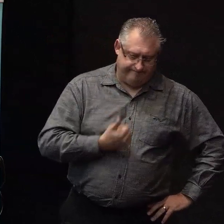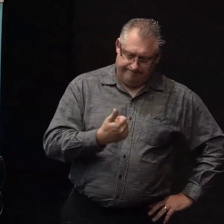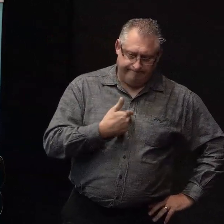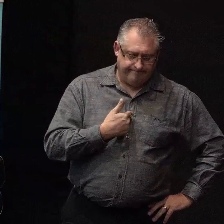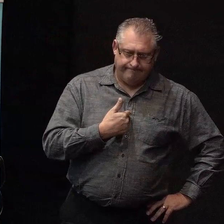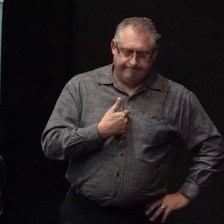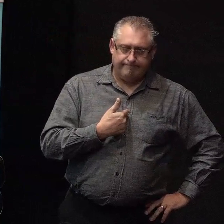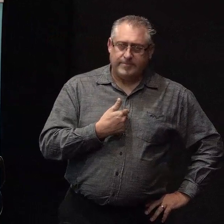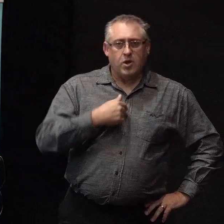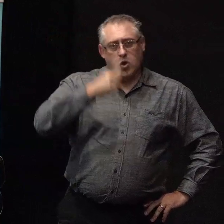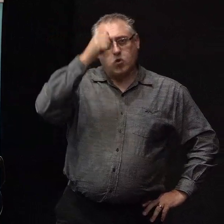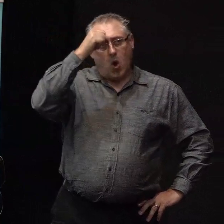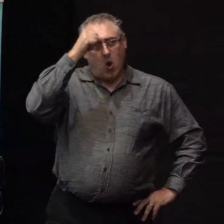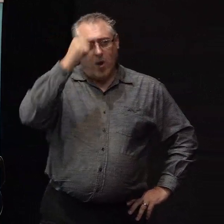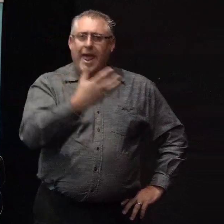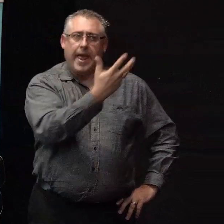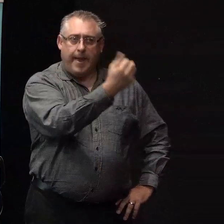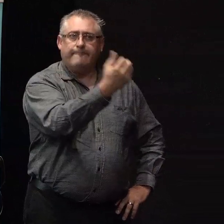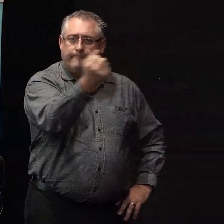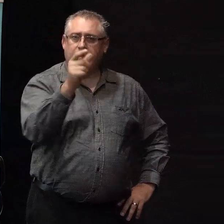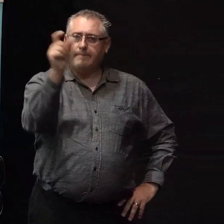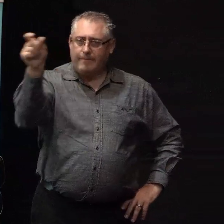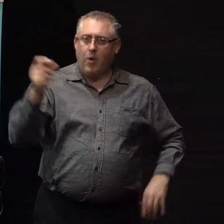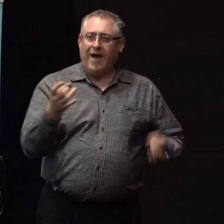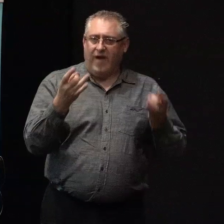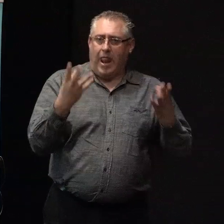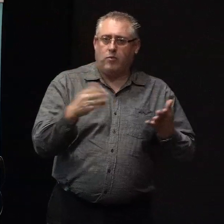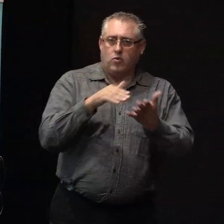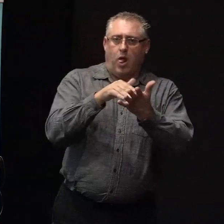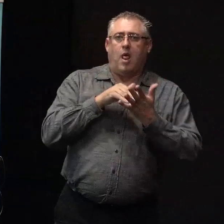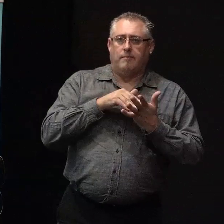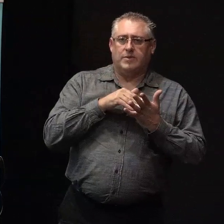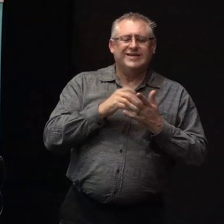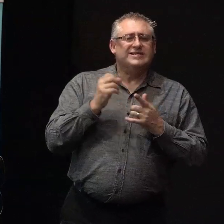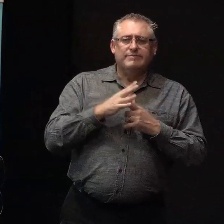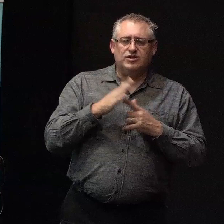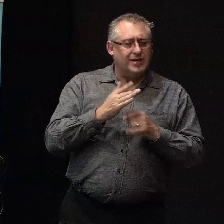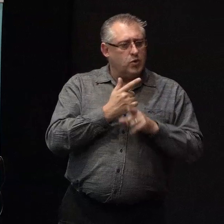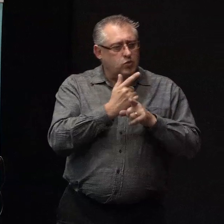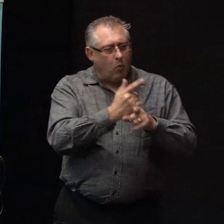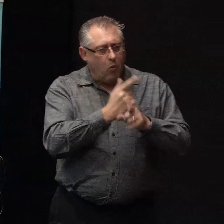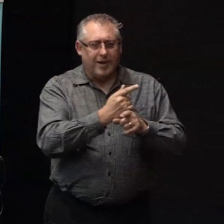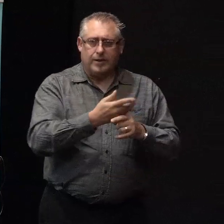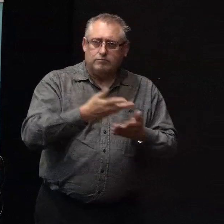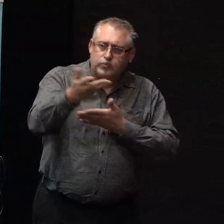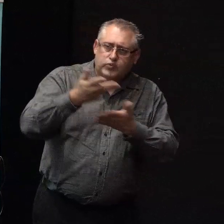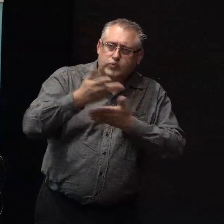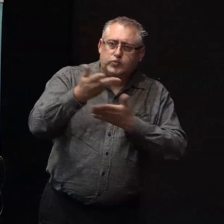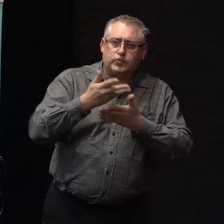not all right, knowing that there are people available to help, especially in terms of talking to people. And that